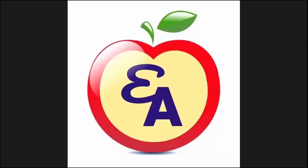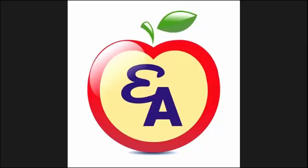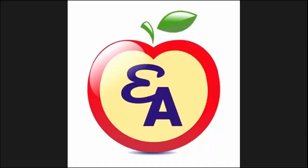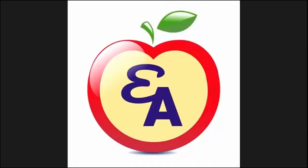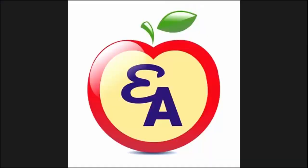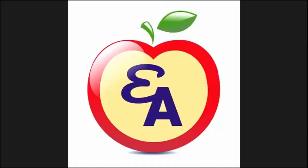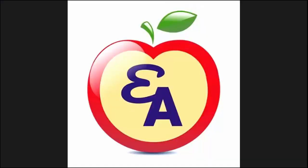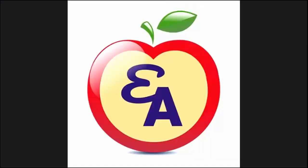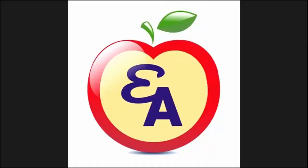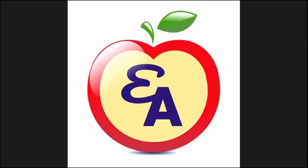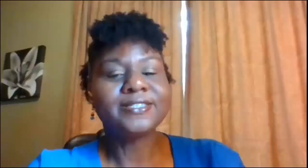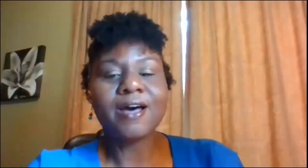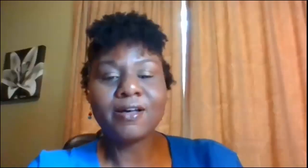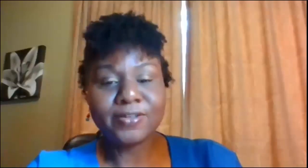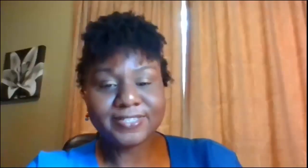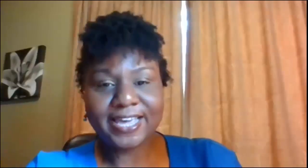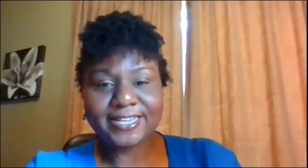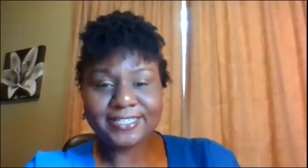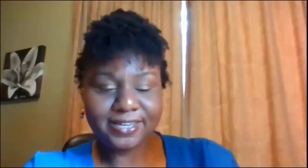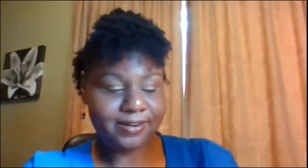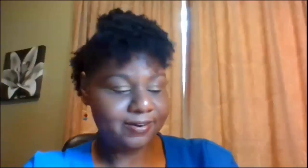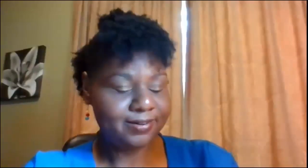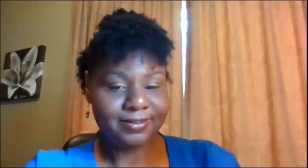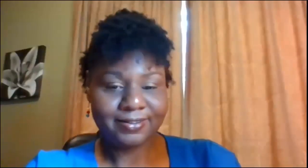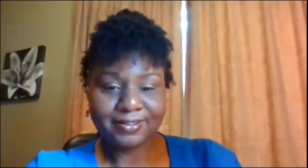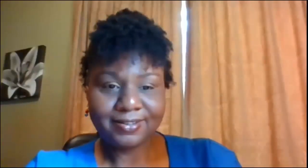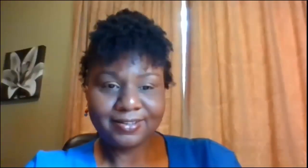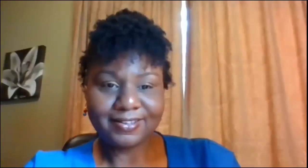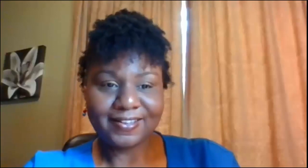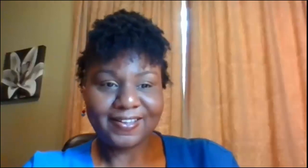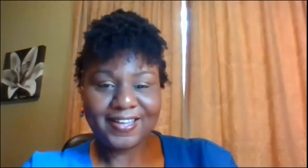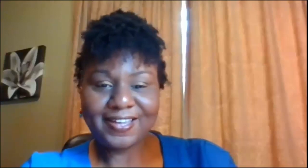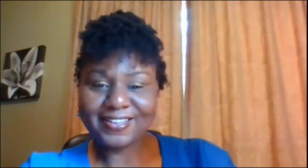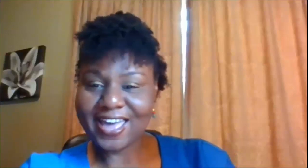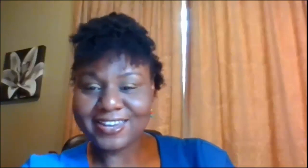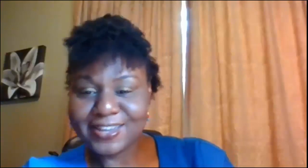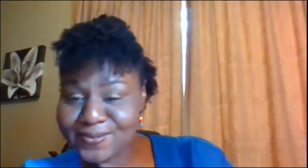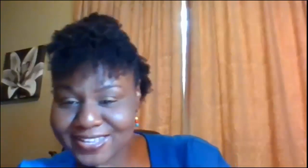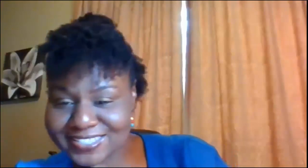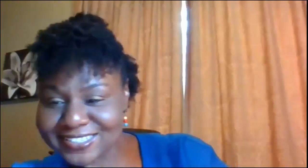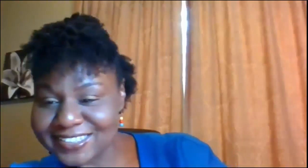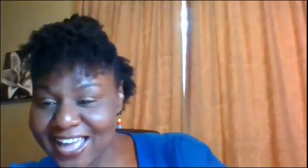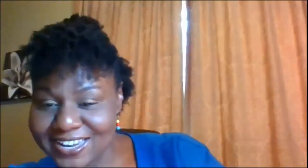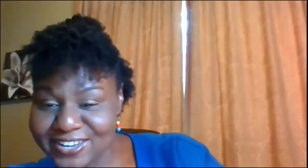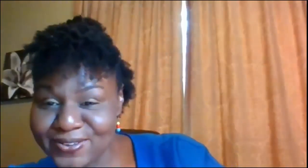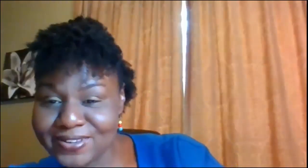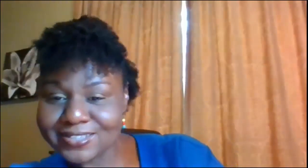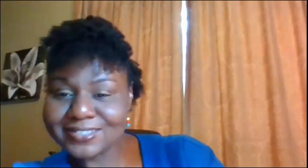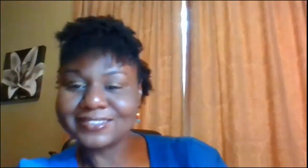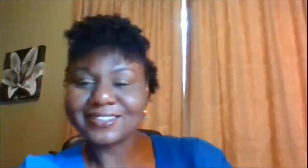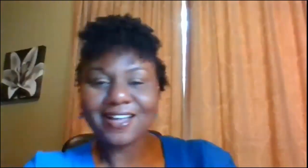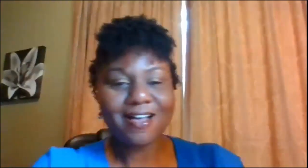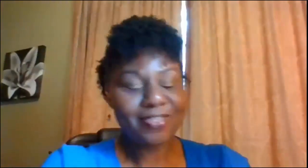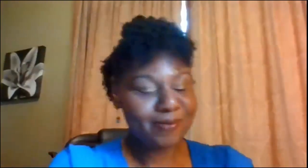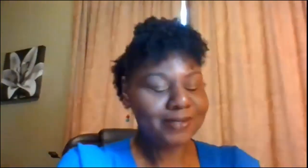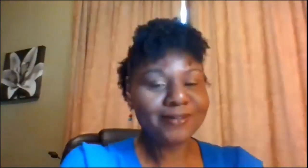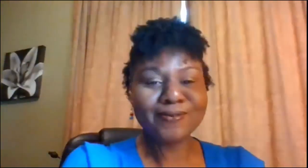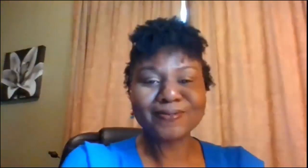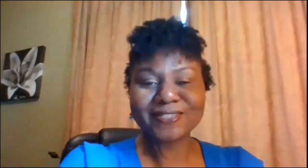I'm it's all those zetas in here uh-huh I knew it I knew it all the blues